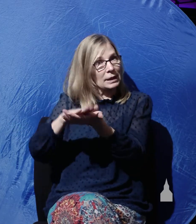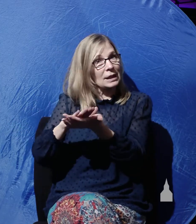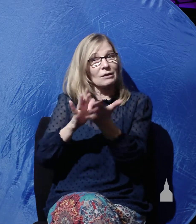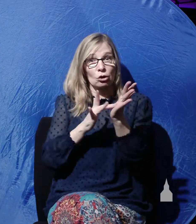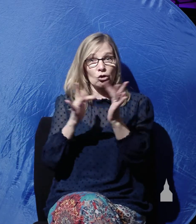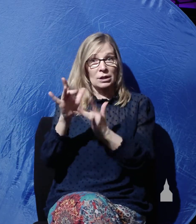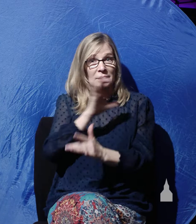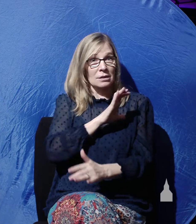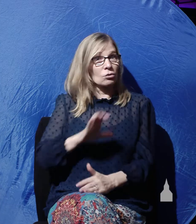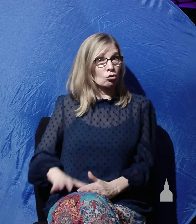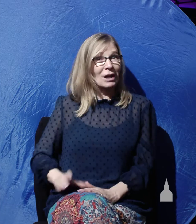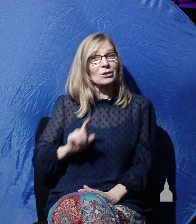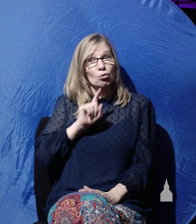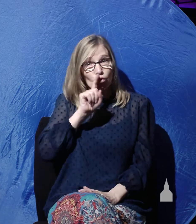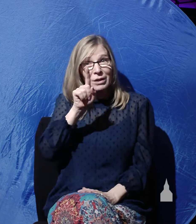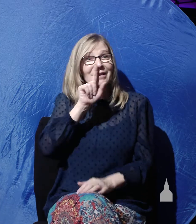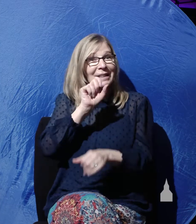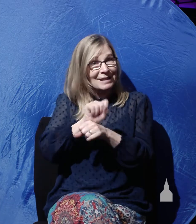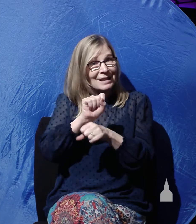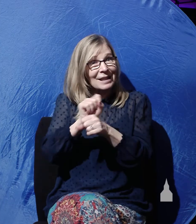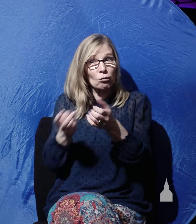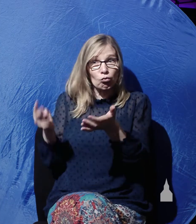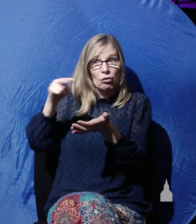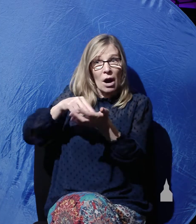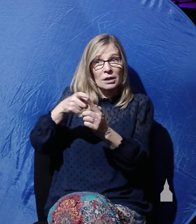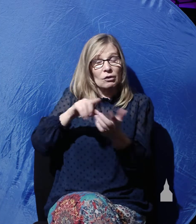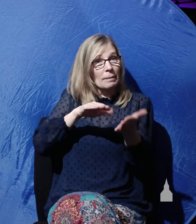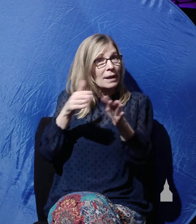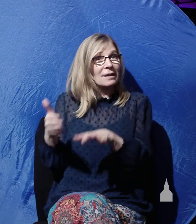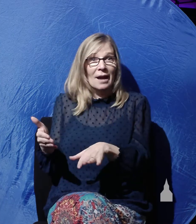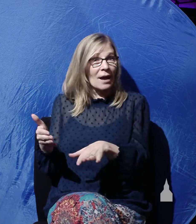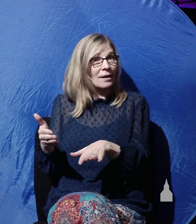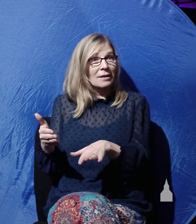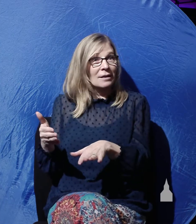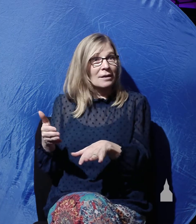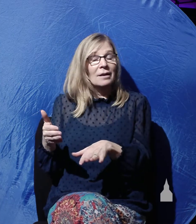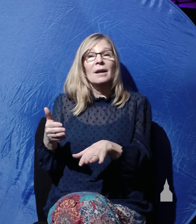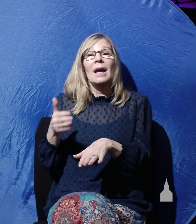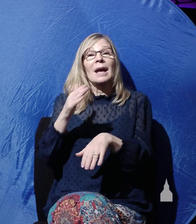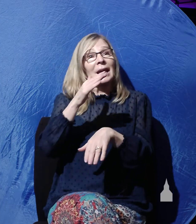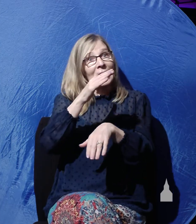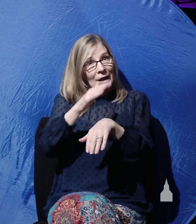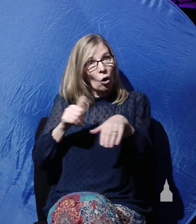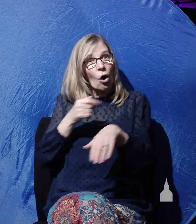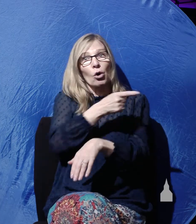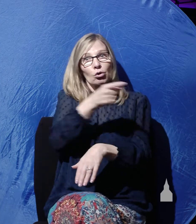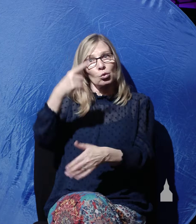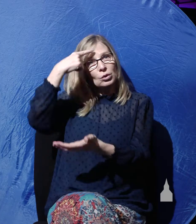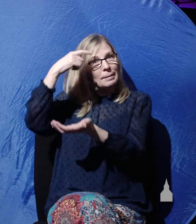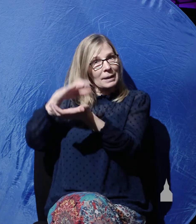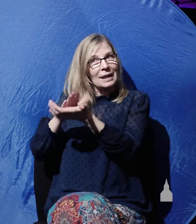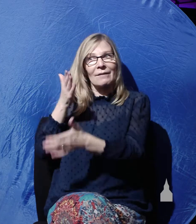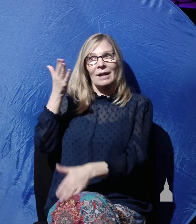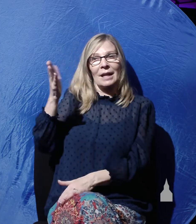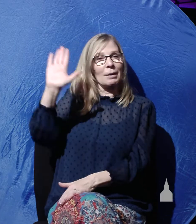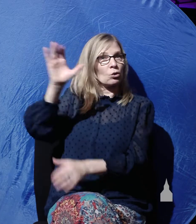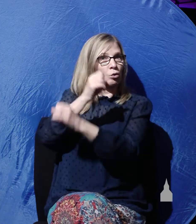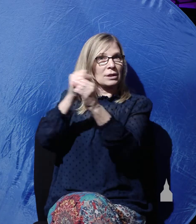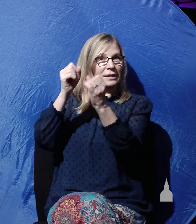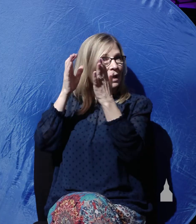Christ really did rise from the dead. And he calls you, therefore, to believe in him as your Savior and as